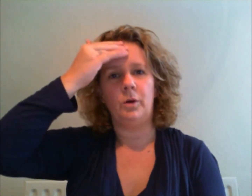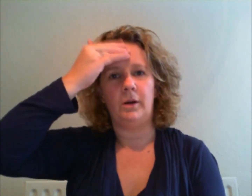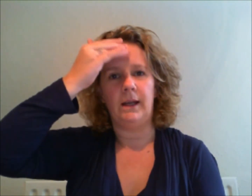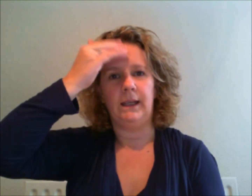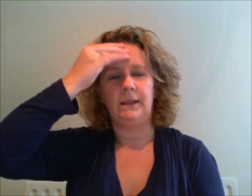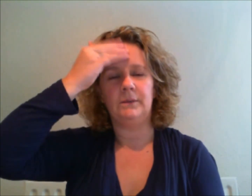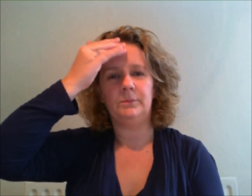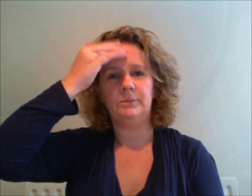worry fear fear